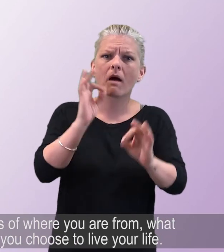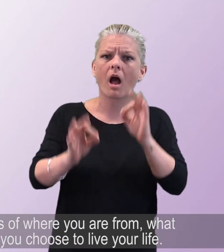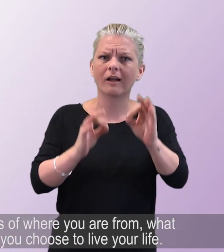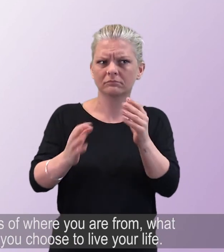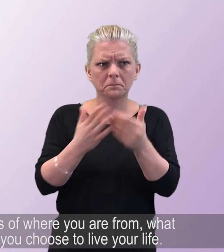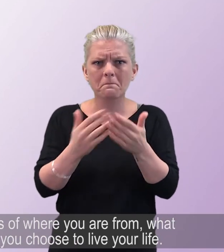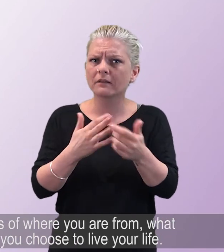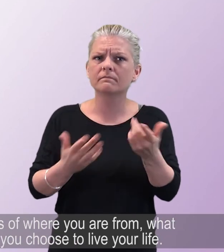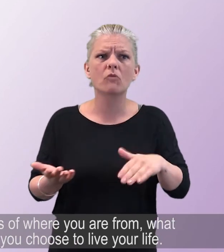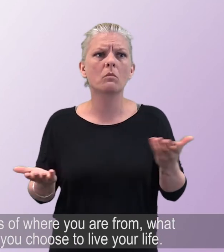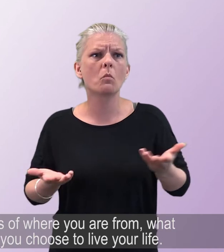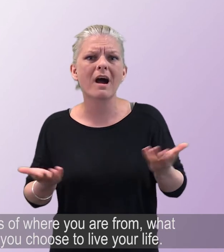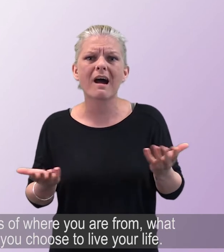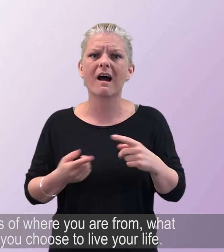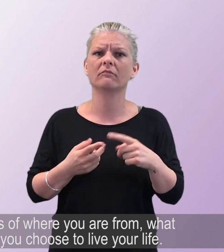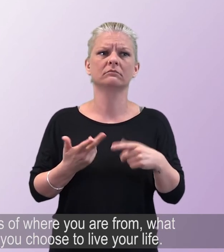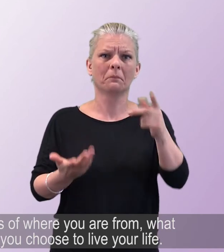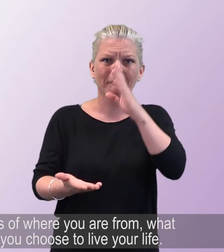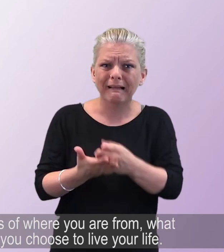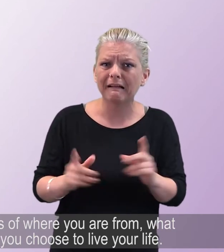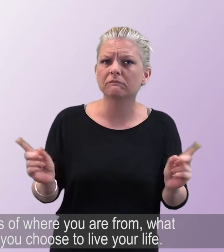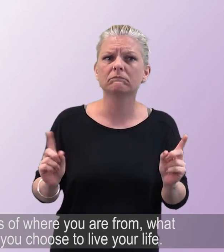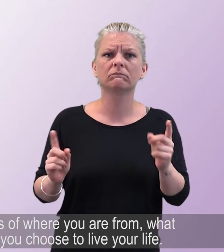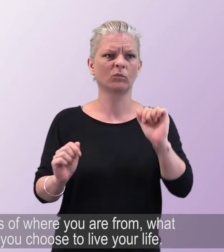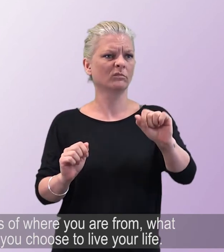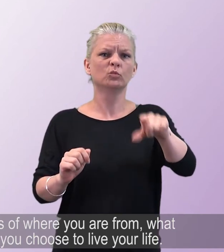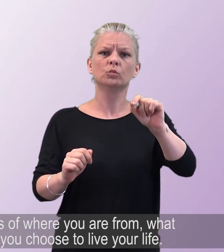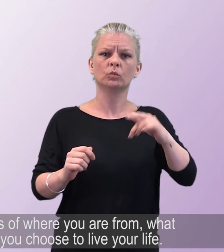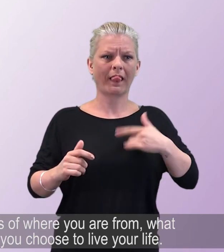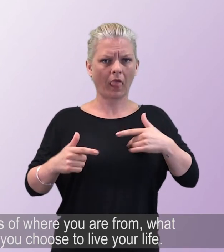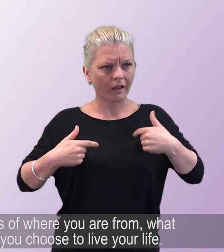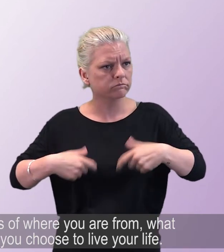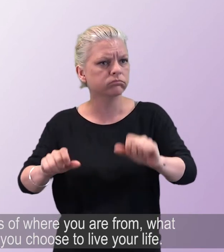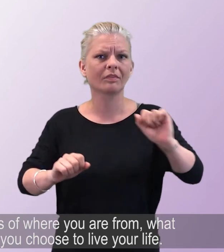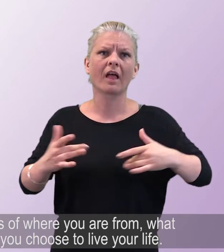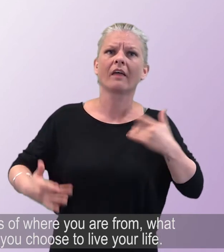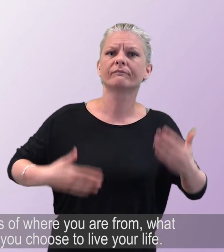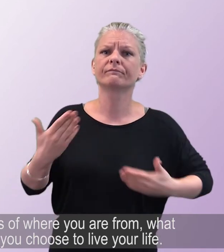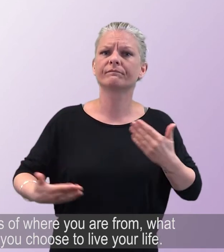They apply regardless of where you are from, what you believe or how you choose to live your life.